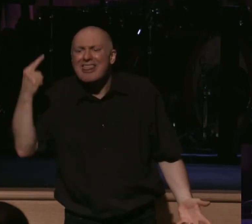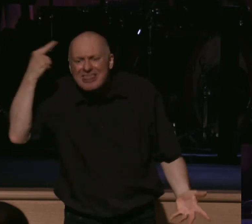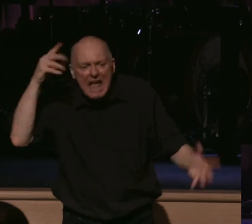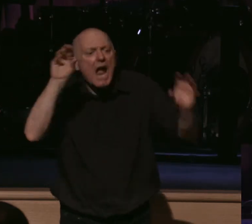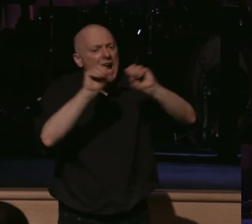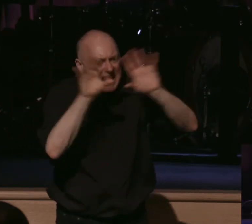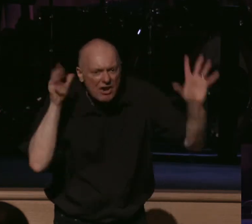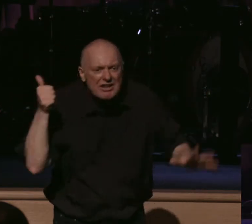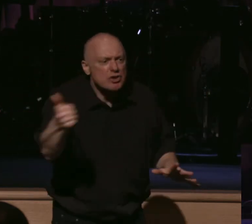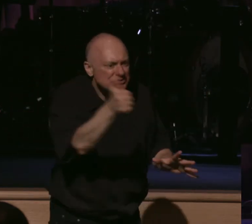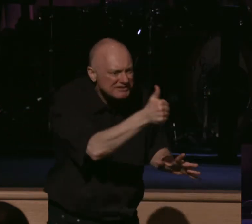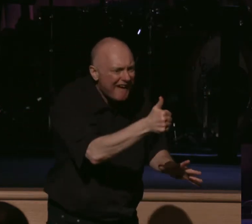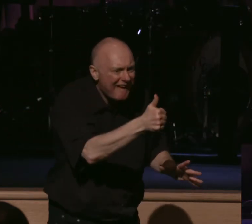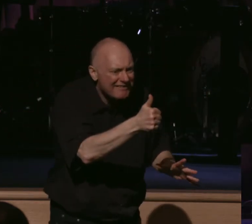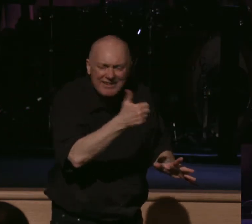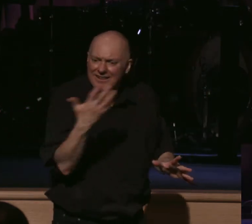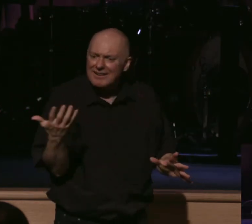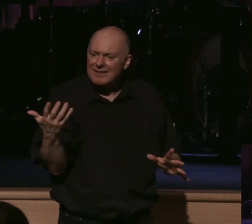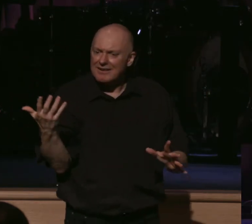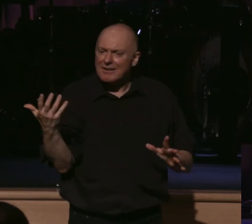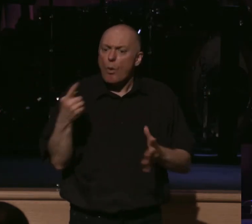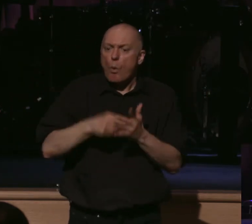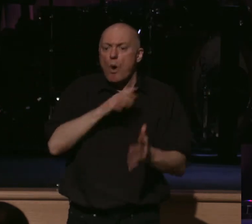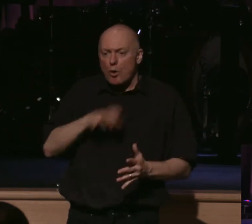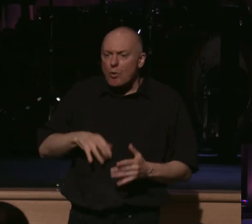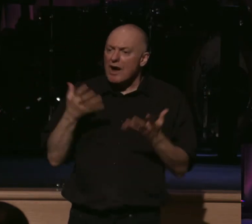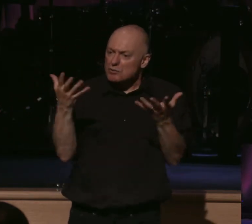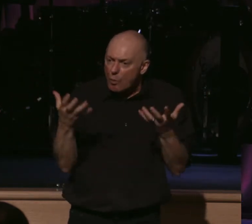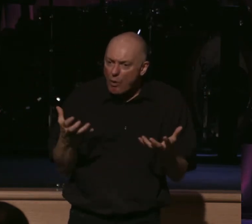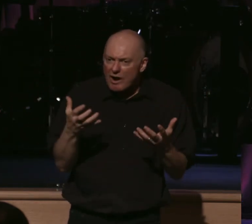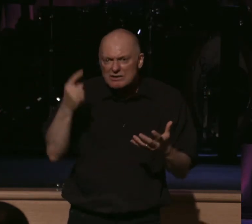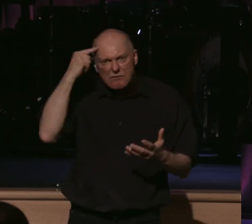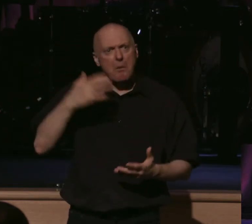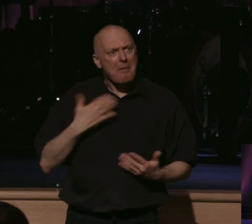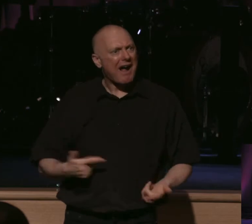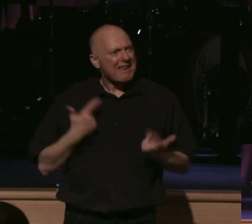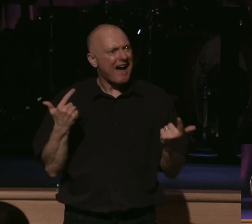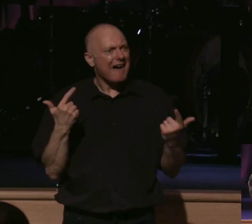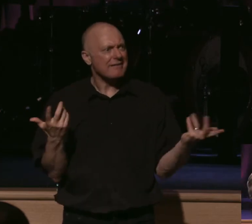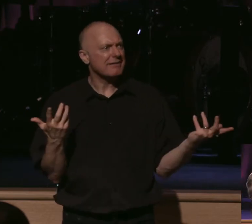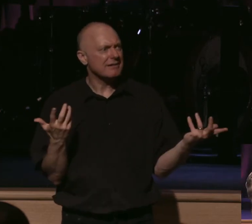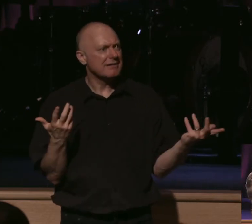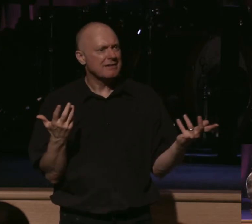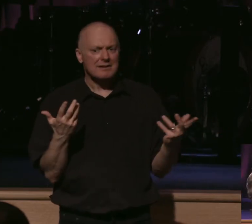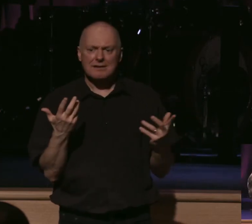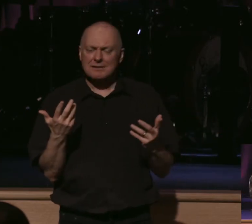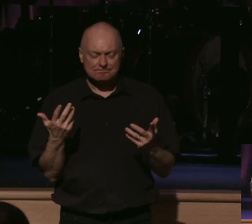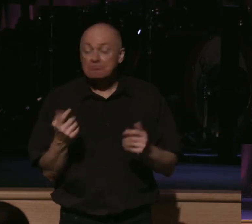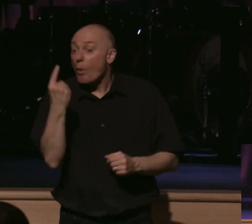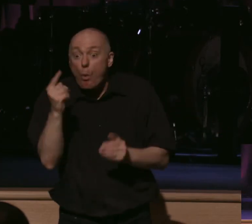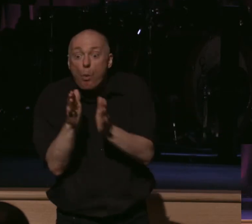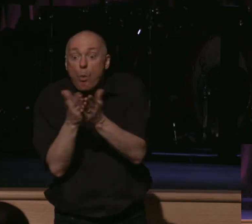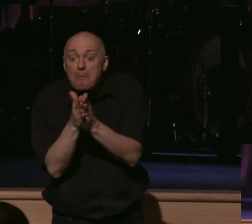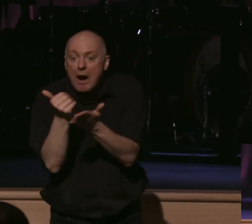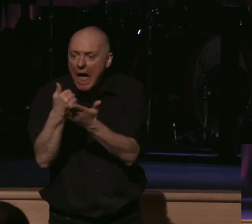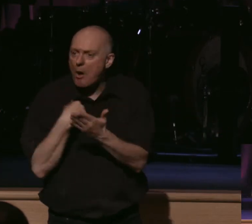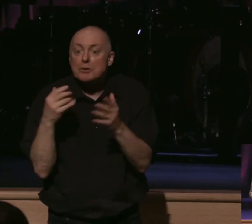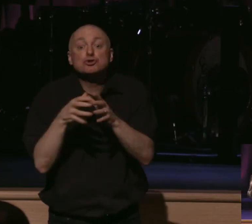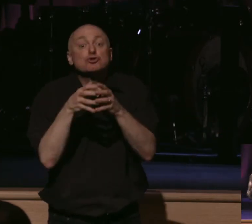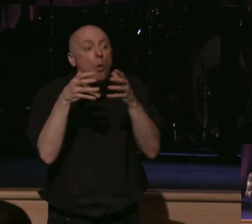clearly in terms of what Christ would want for my life. We're calling this perspective. One of the books that have helped me so much in light